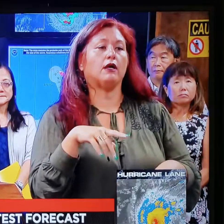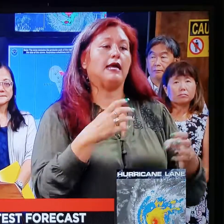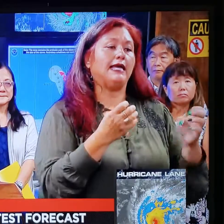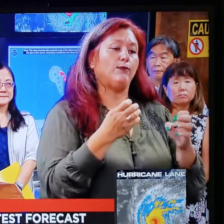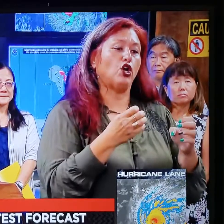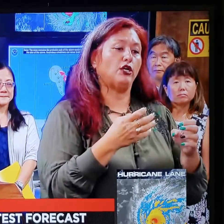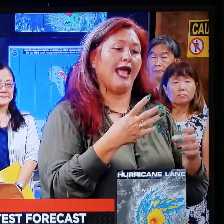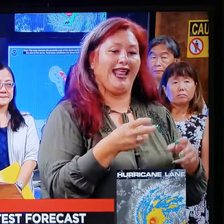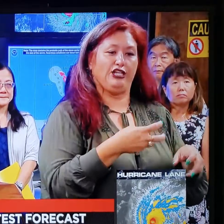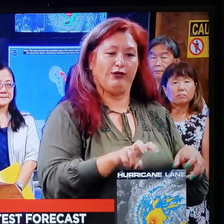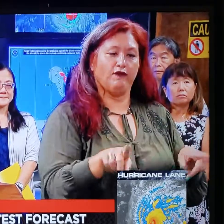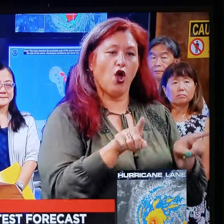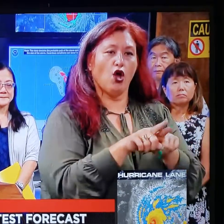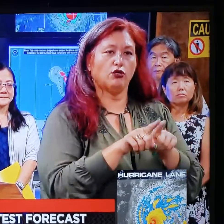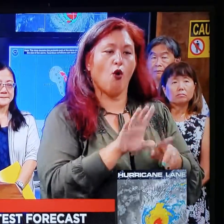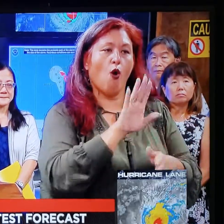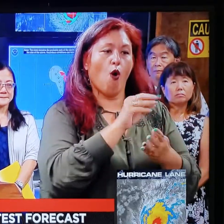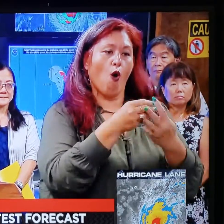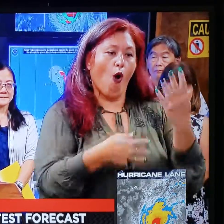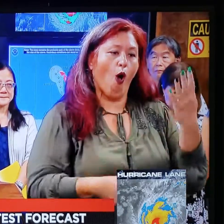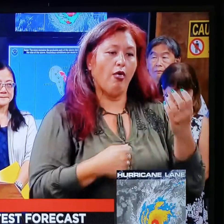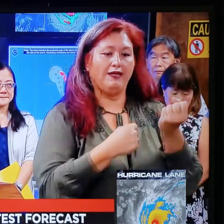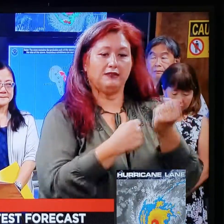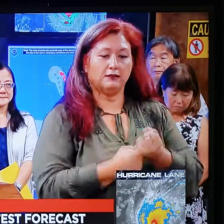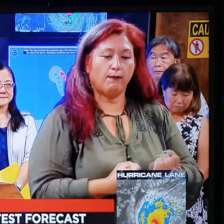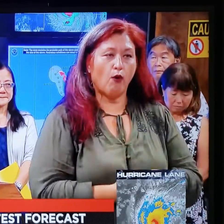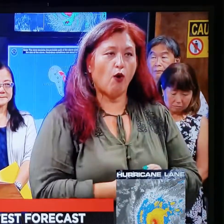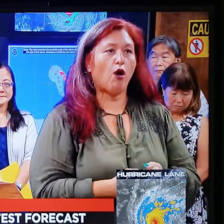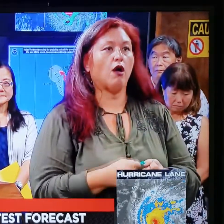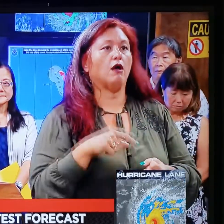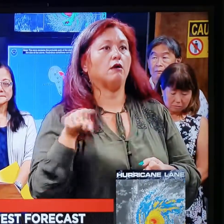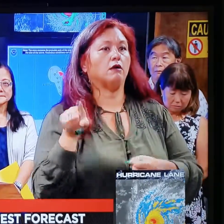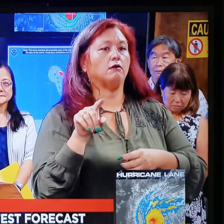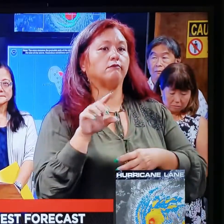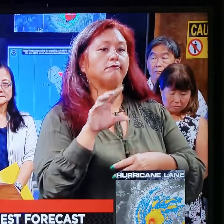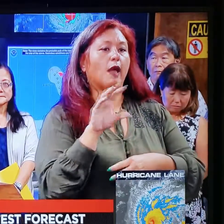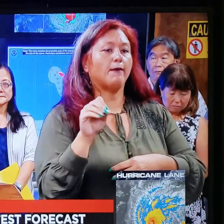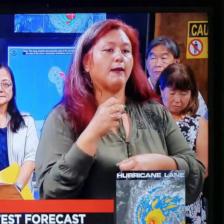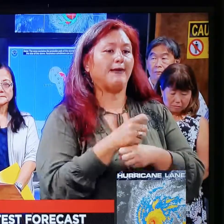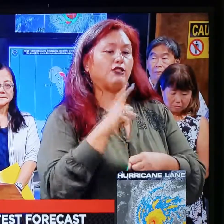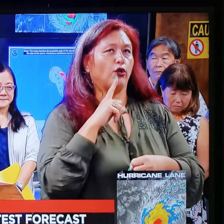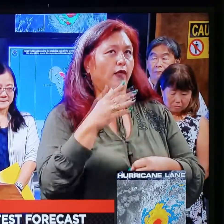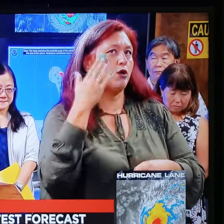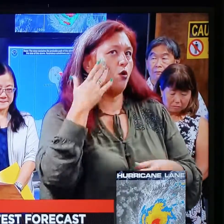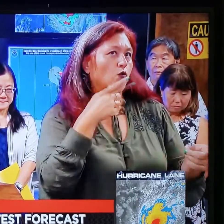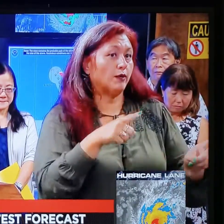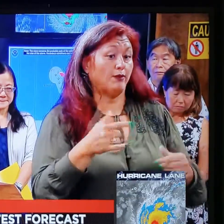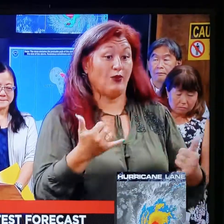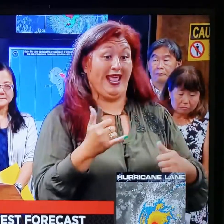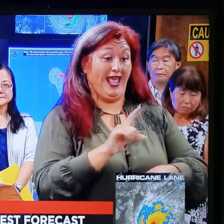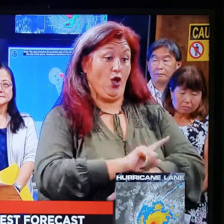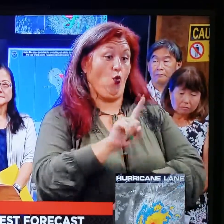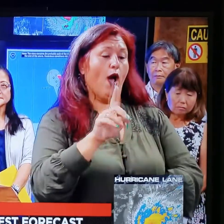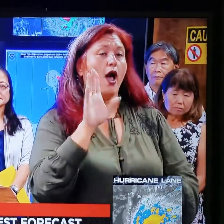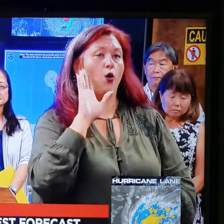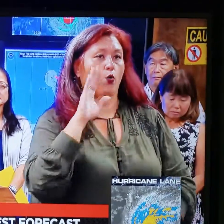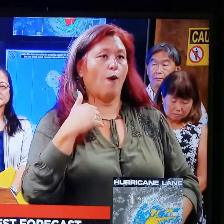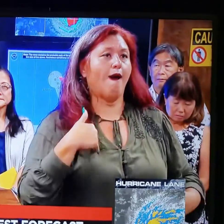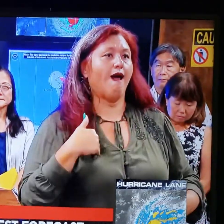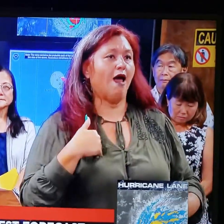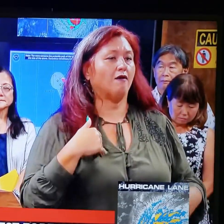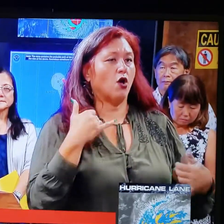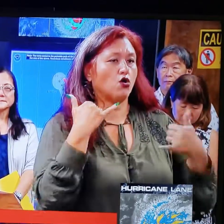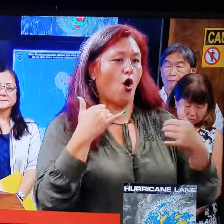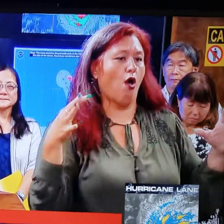emergency and transitional, as well as all other support providers, keeping them updated with the information. Today at 1 p.m., we'll be having a